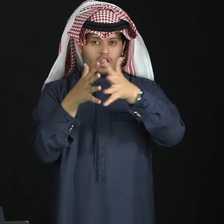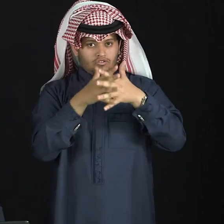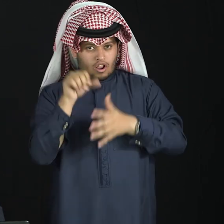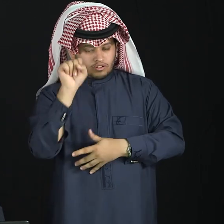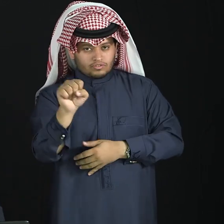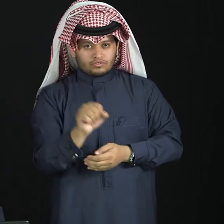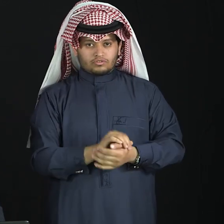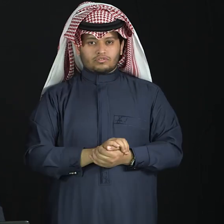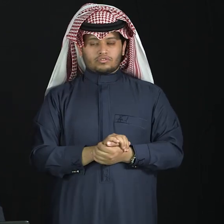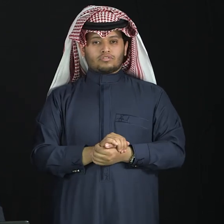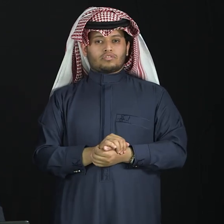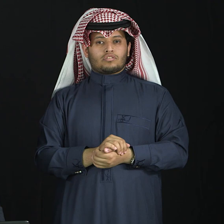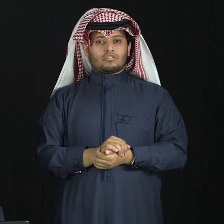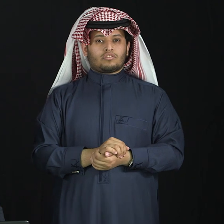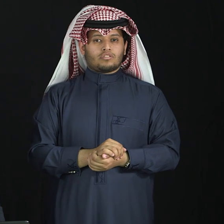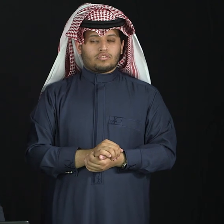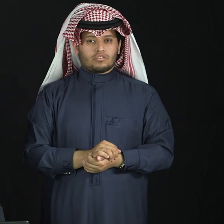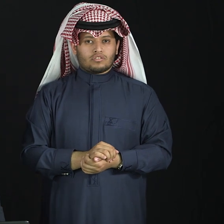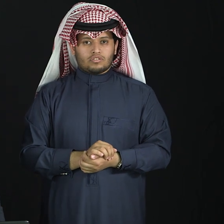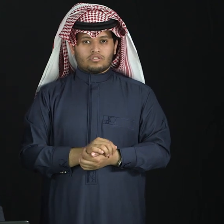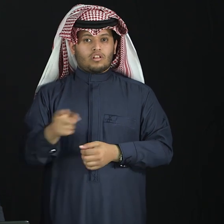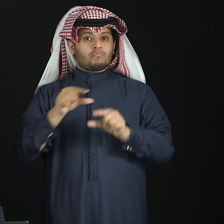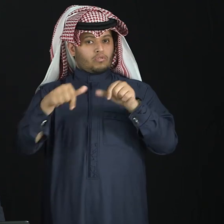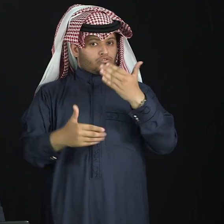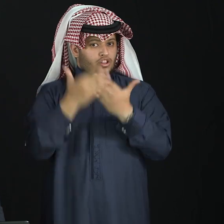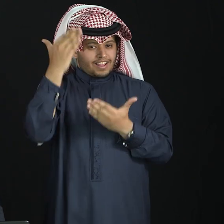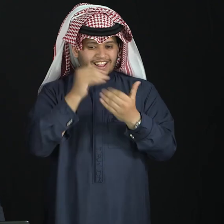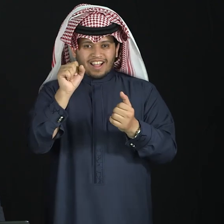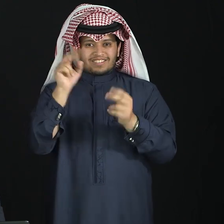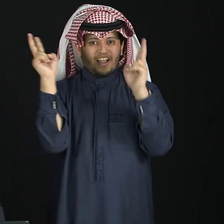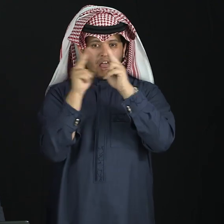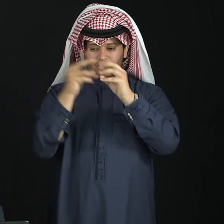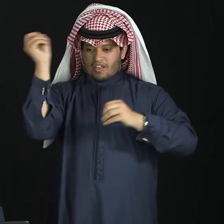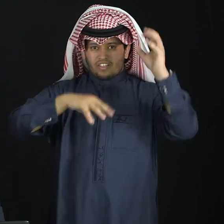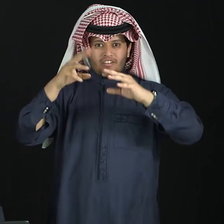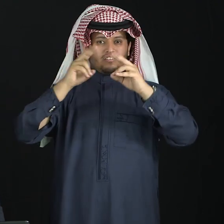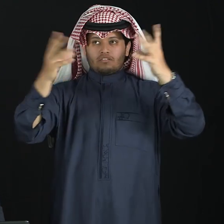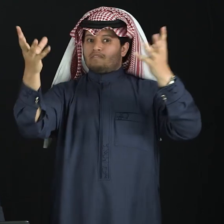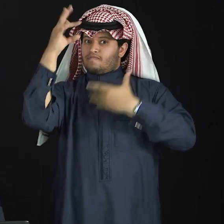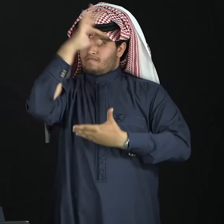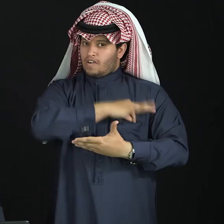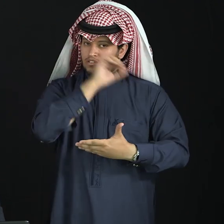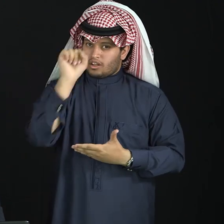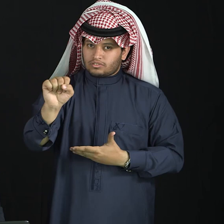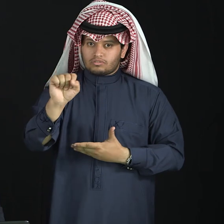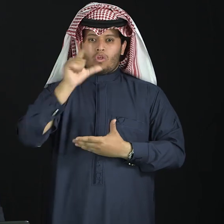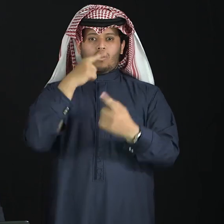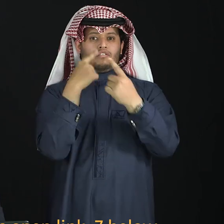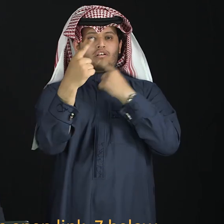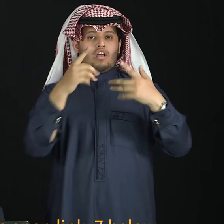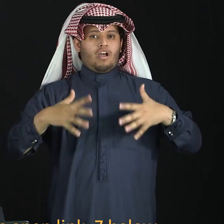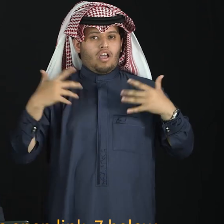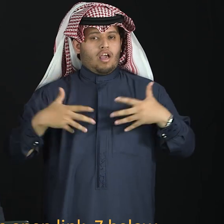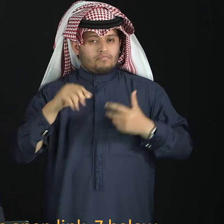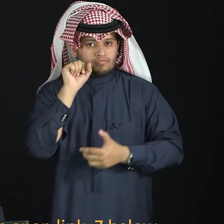I explained also the highly sophisticated technology and the ASL sign language, including the